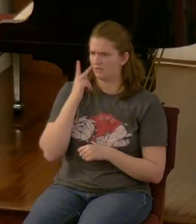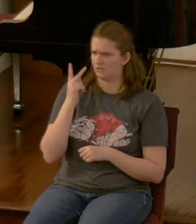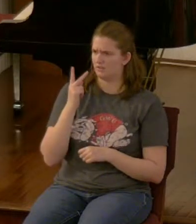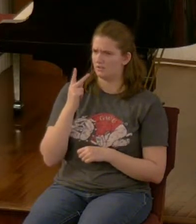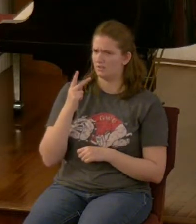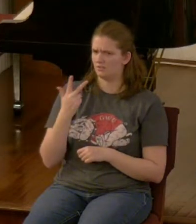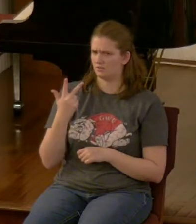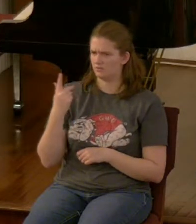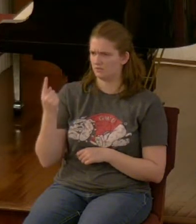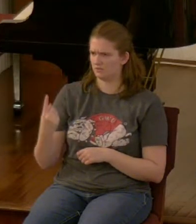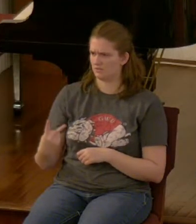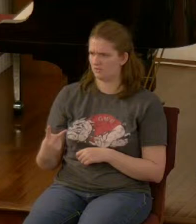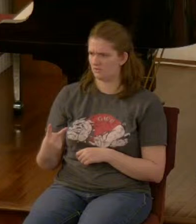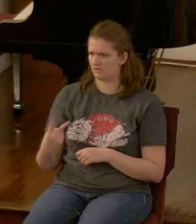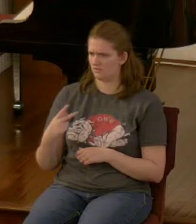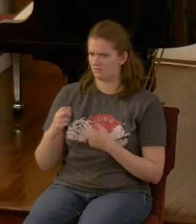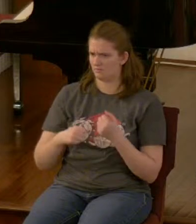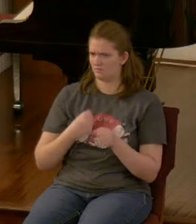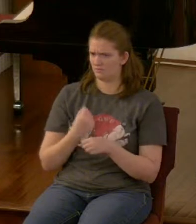first part of the tribulation